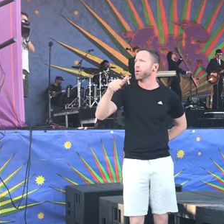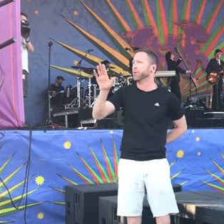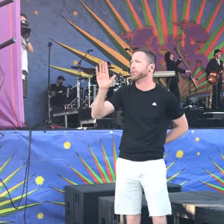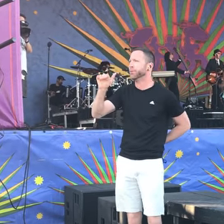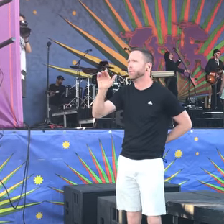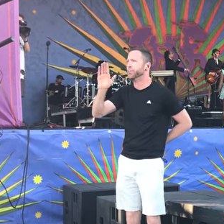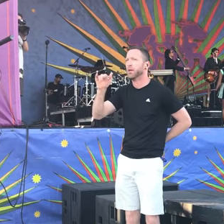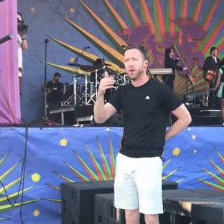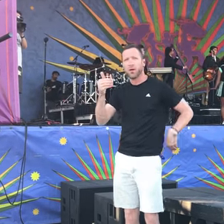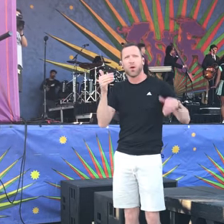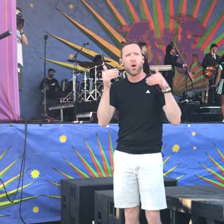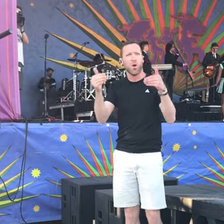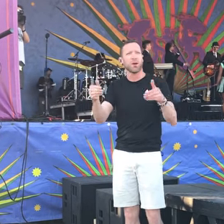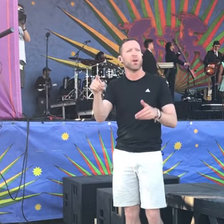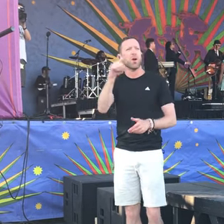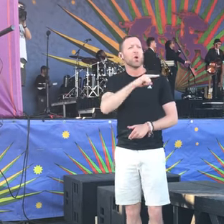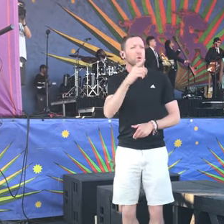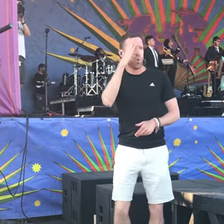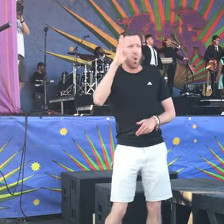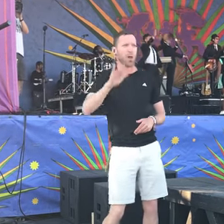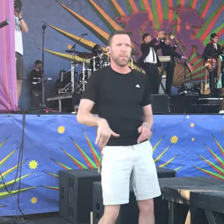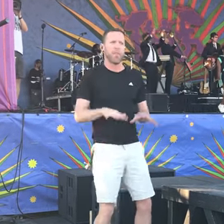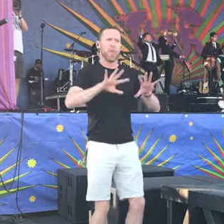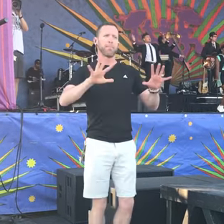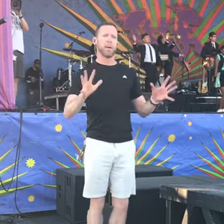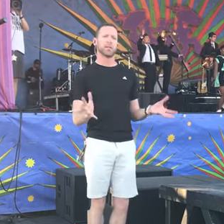hear you nice and loud Because you know I'm about that man